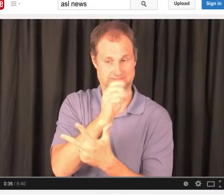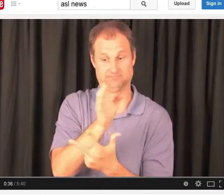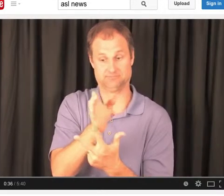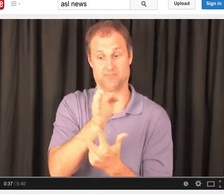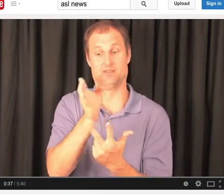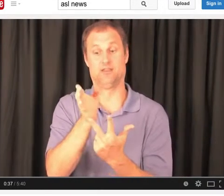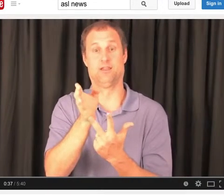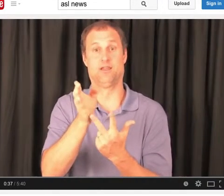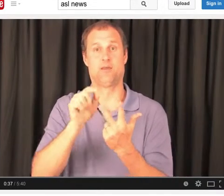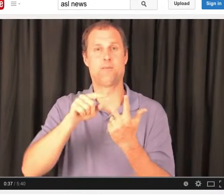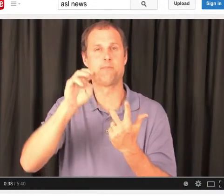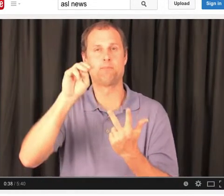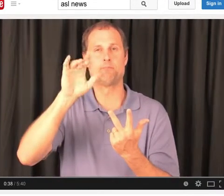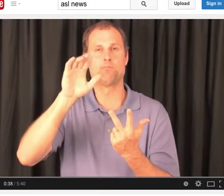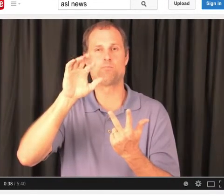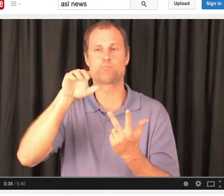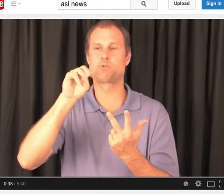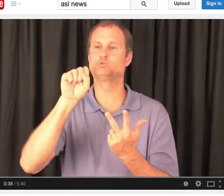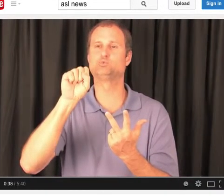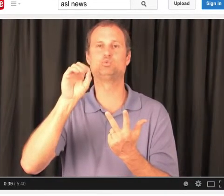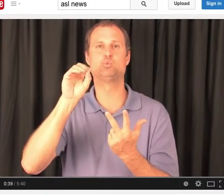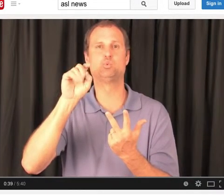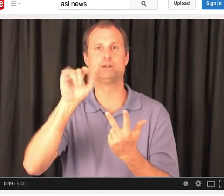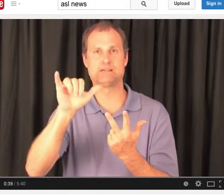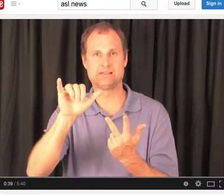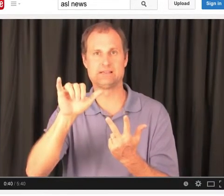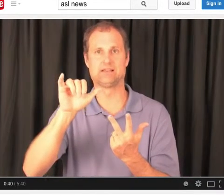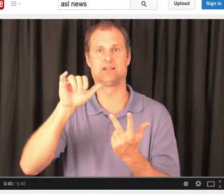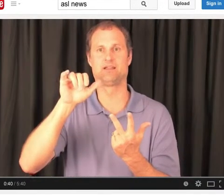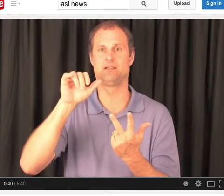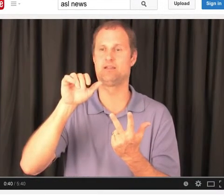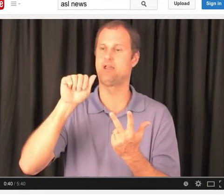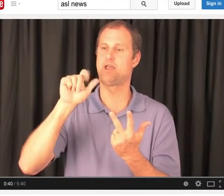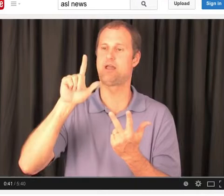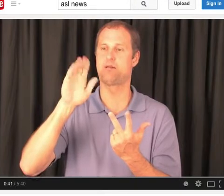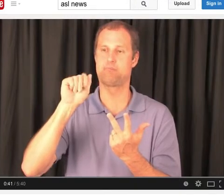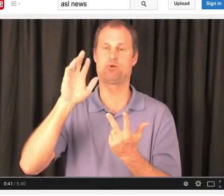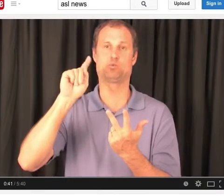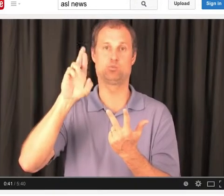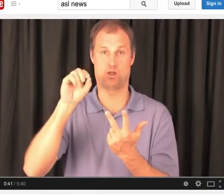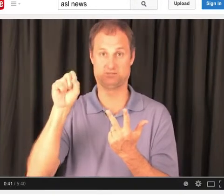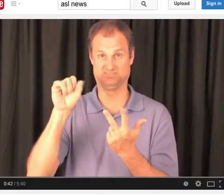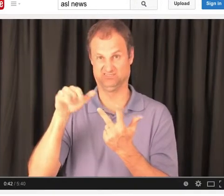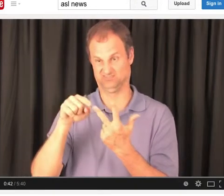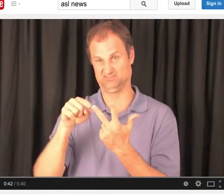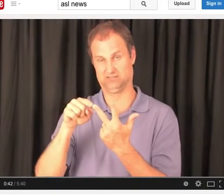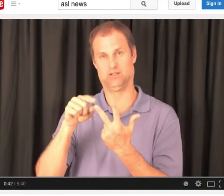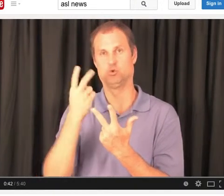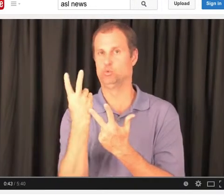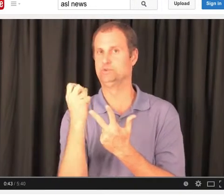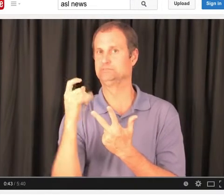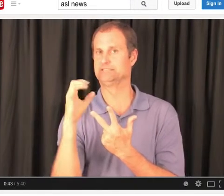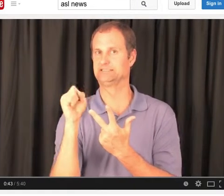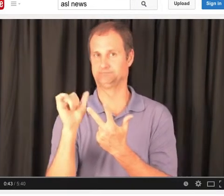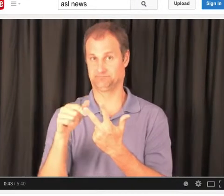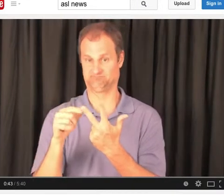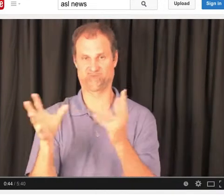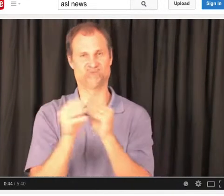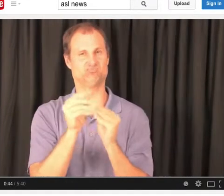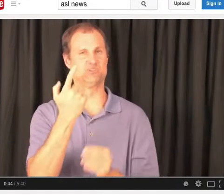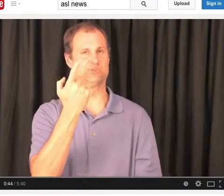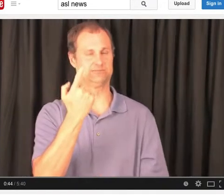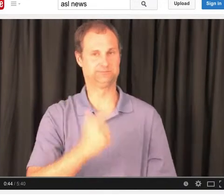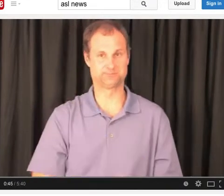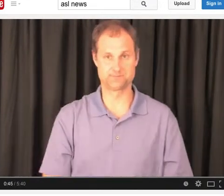kinds of molymarks, 12 kinds of great albatrosses, and the last kind of albatross is sooty albatrosses,